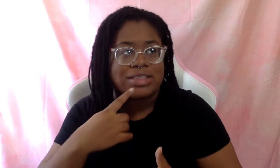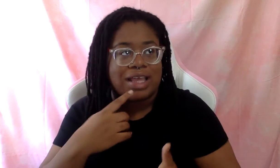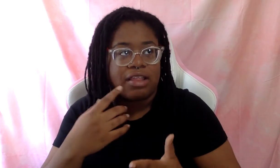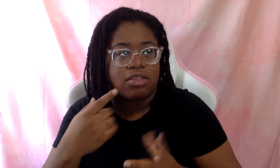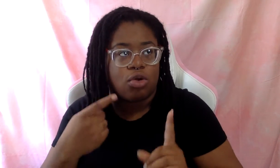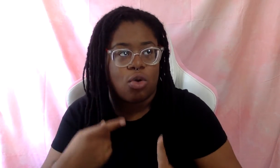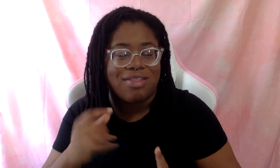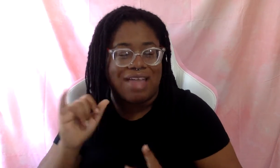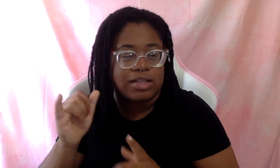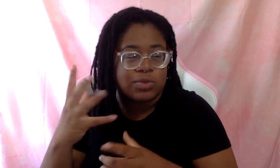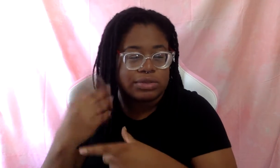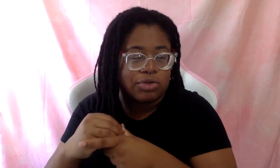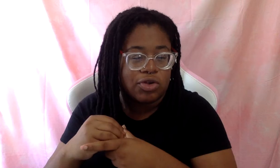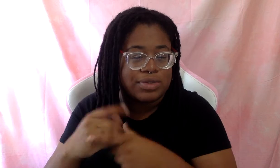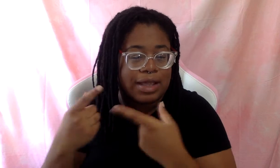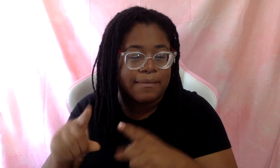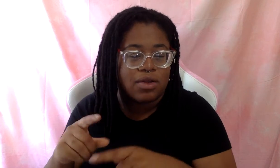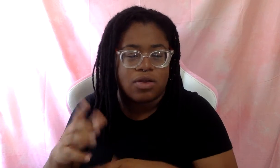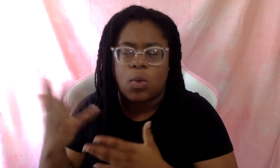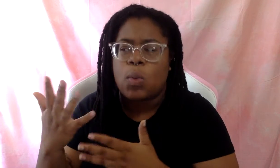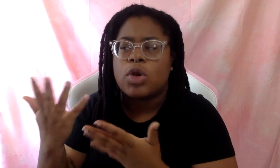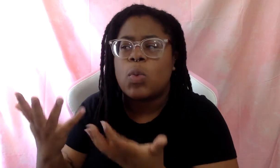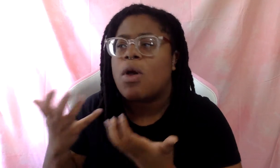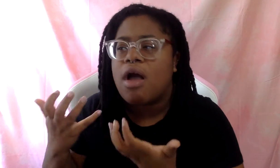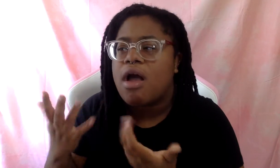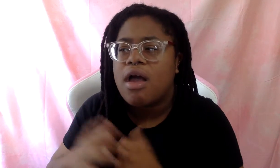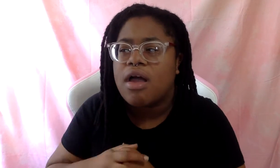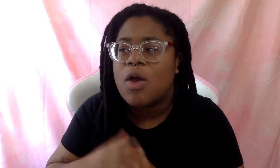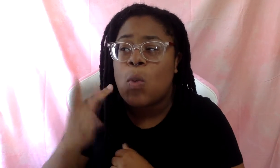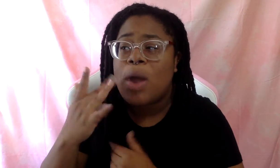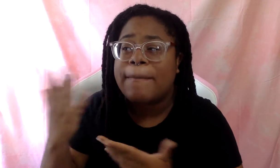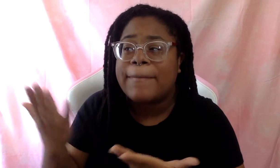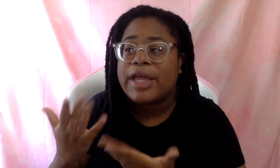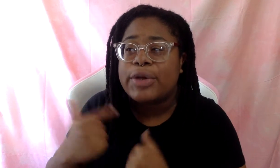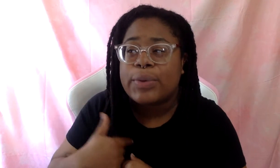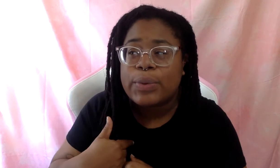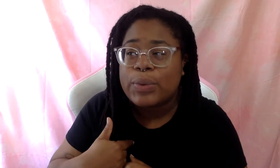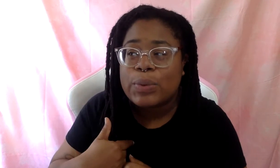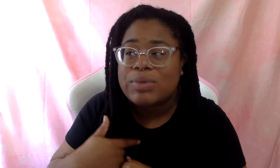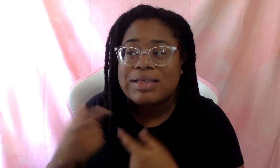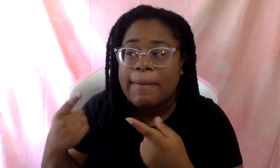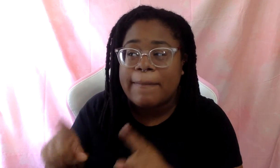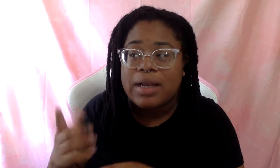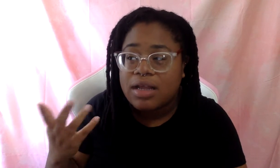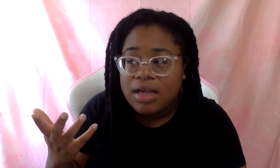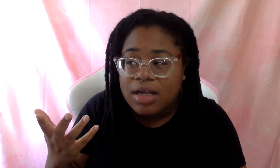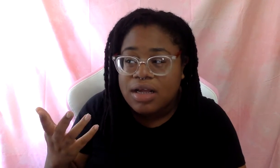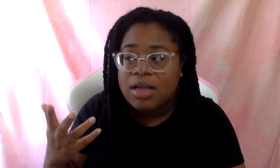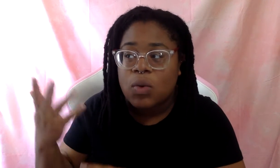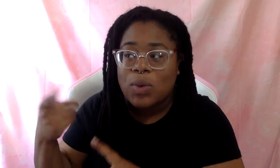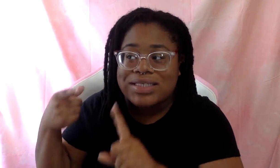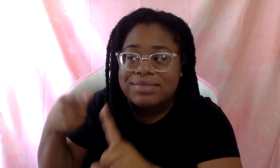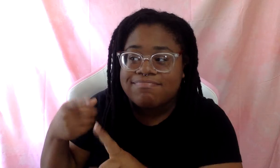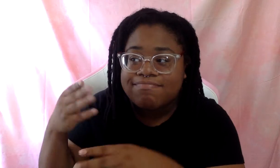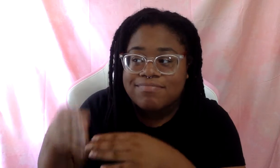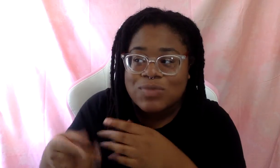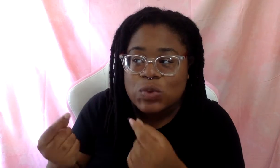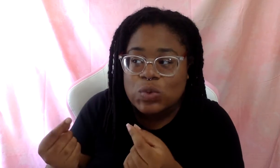part of what's going on. What do you want? What, why am I here? What's going on? What's the end goal? Great. We're